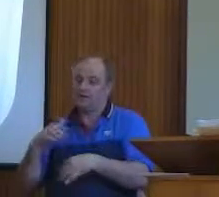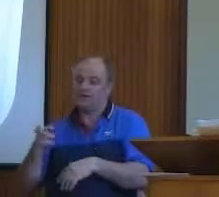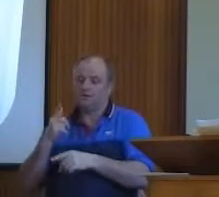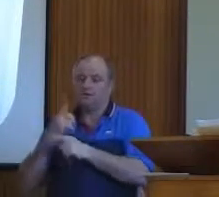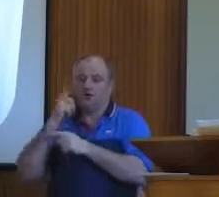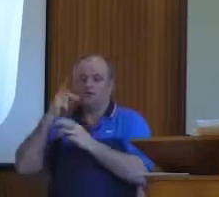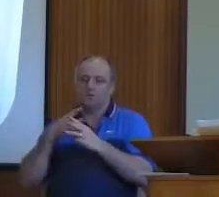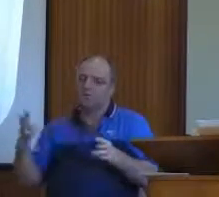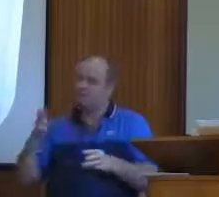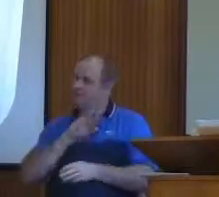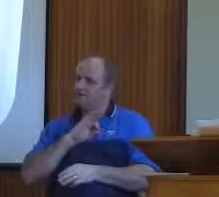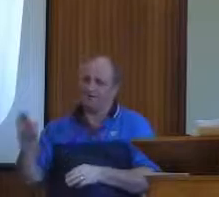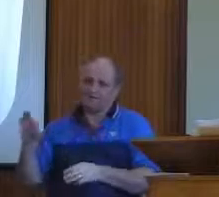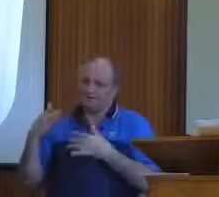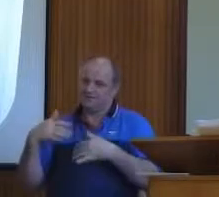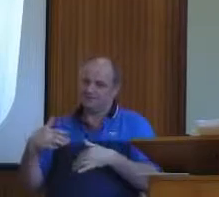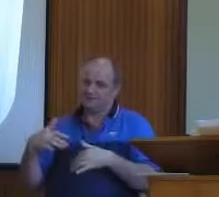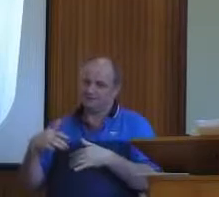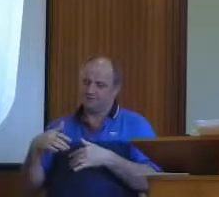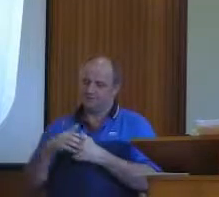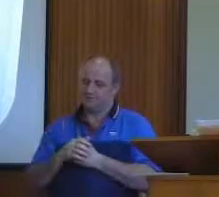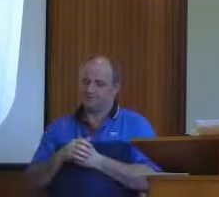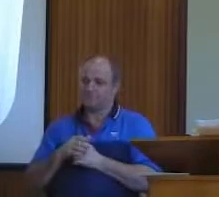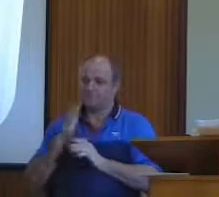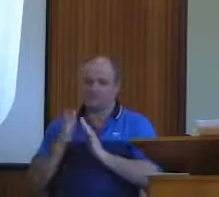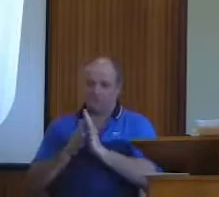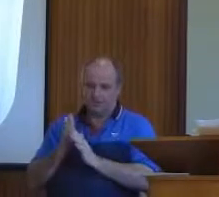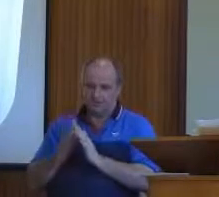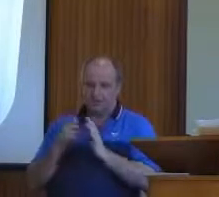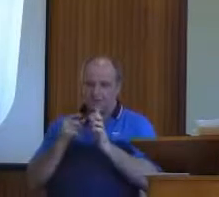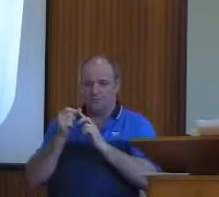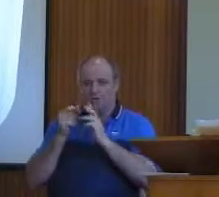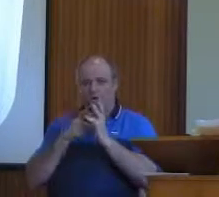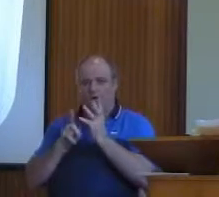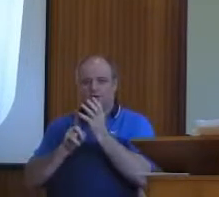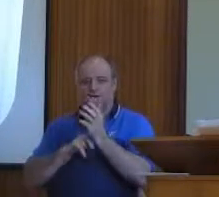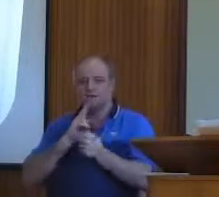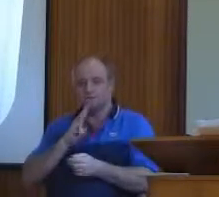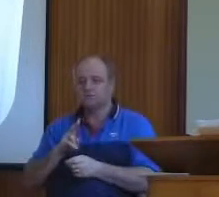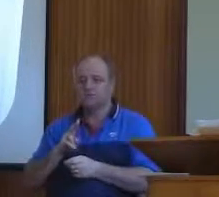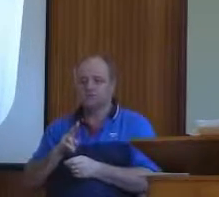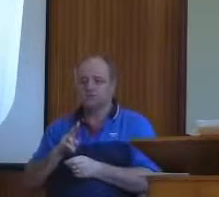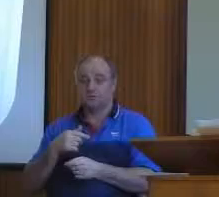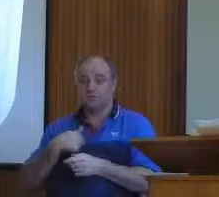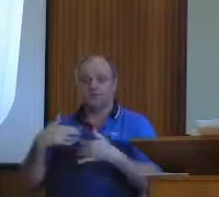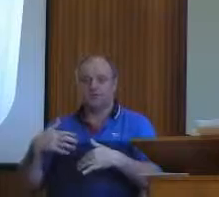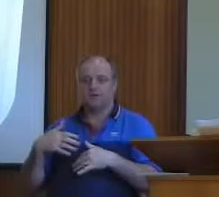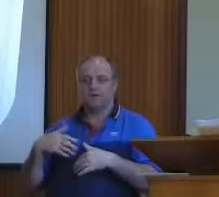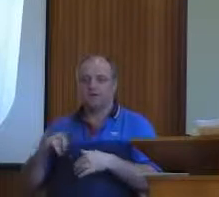he was able to make the best of it, and show the people round about him, what Christ is like,